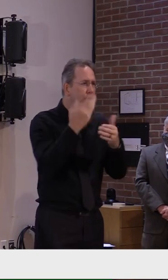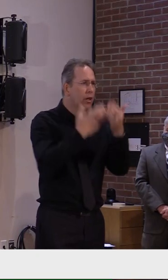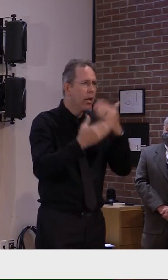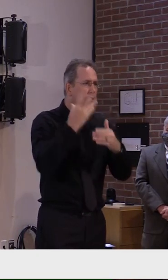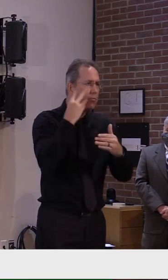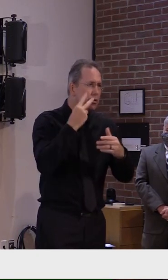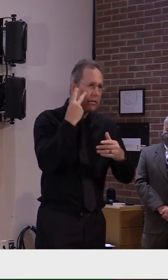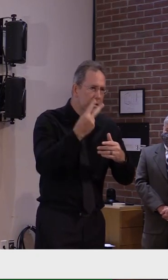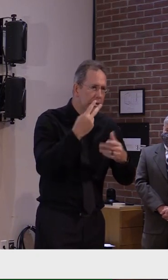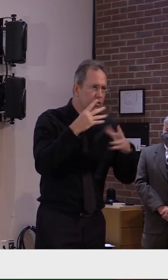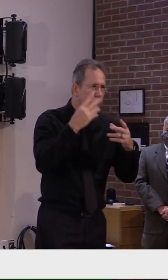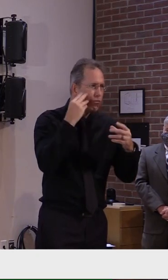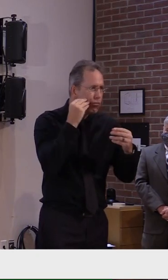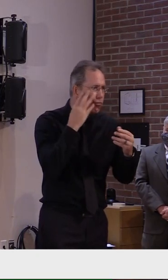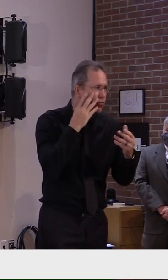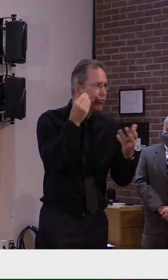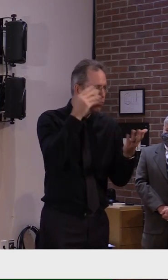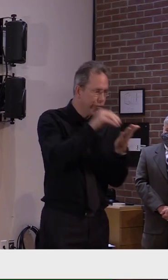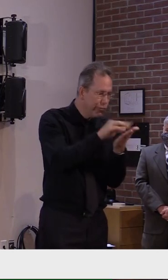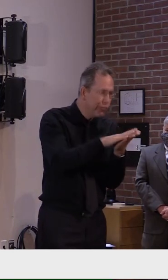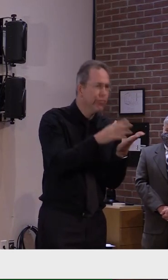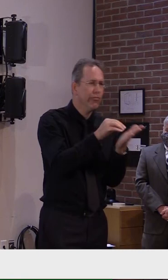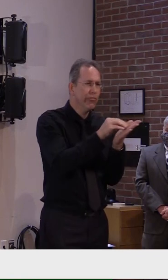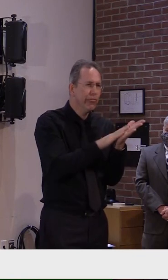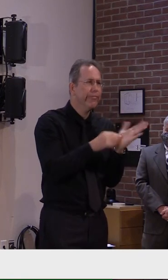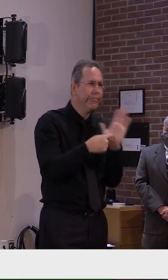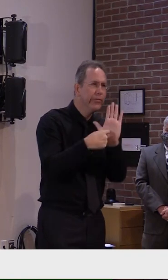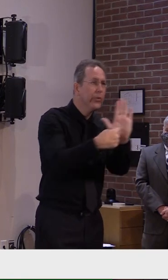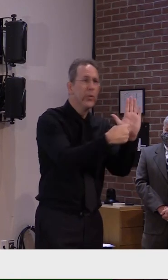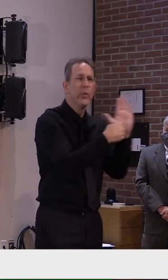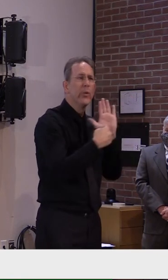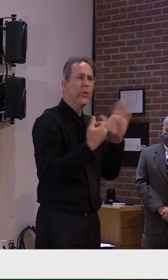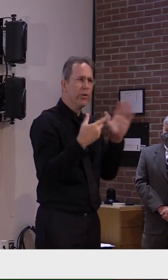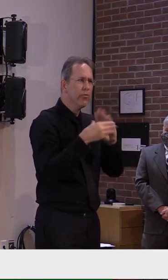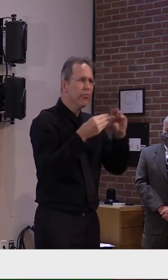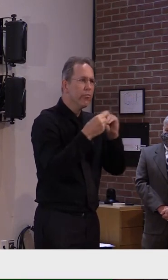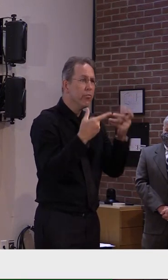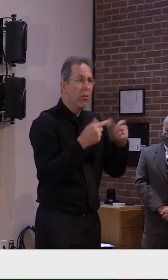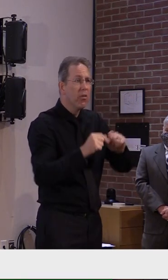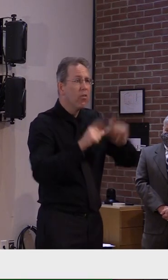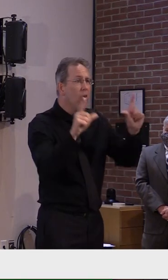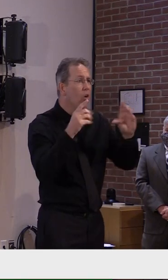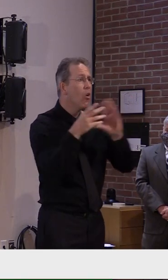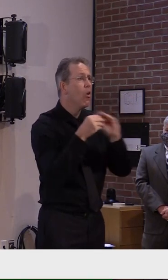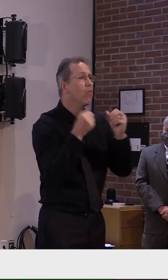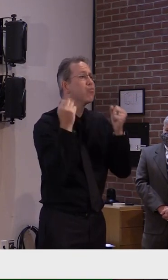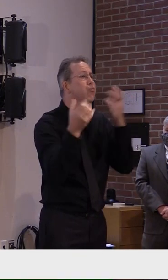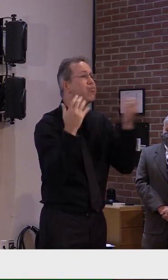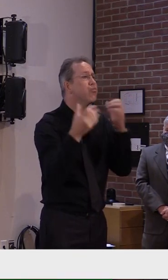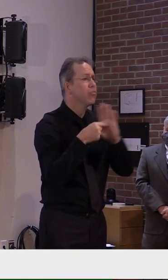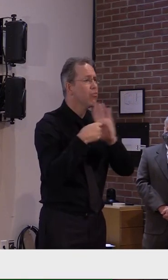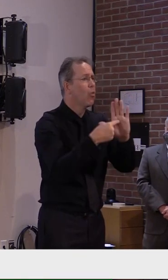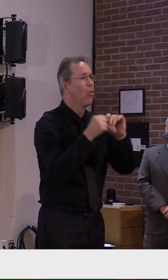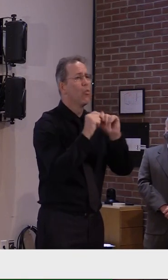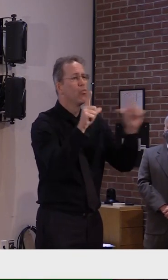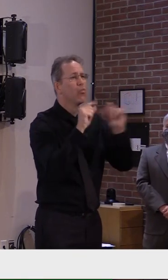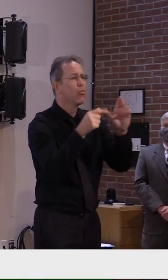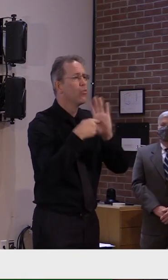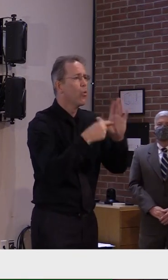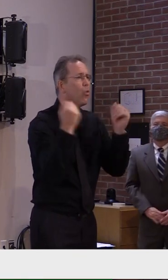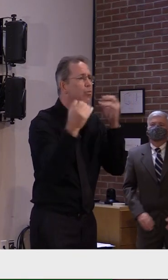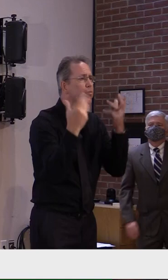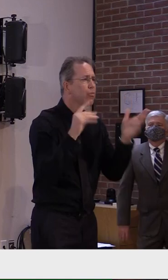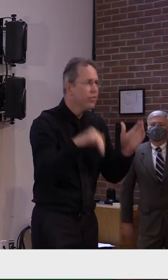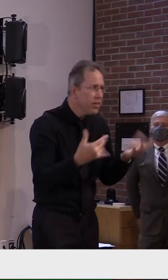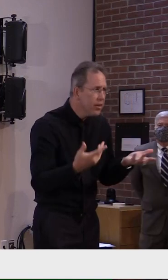need to bring people out and tell their stories. We need people to step up. Need people like, uh, Ken Squire last week who, uh, decided to become